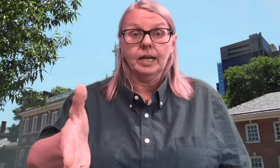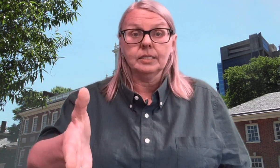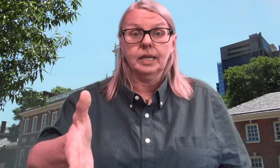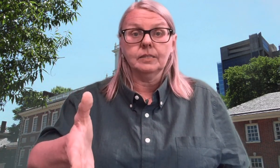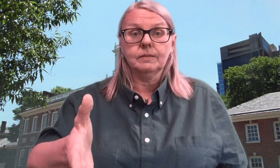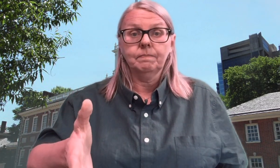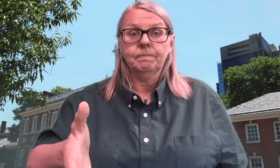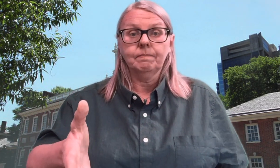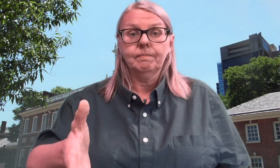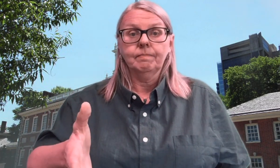States.